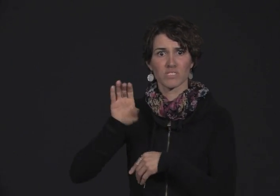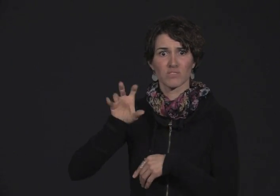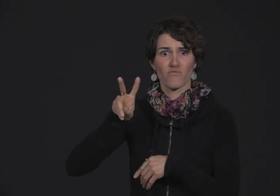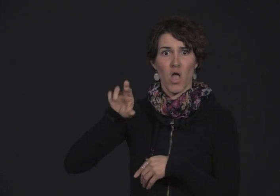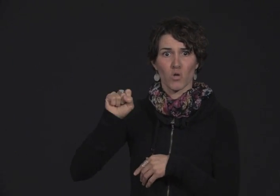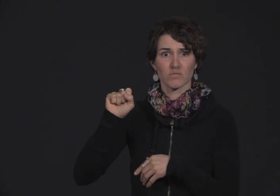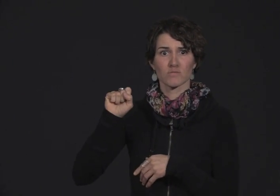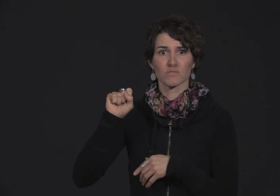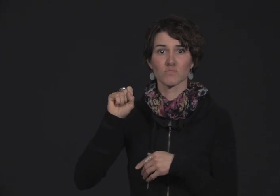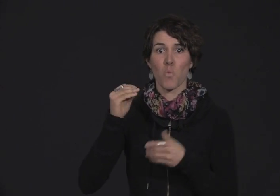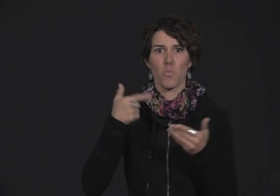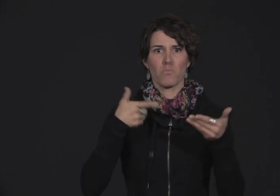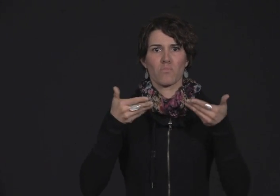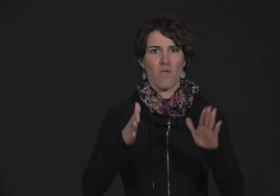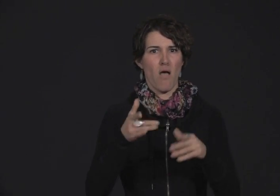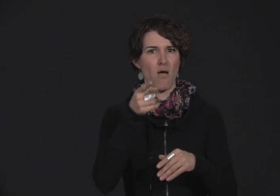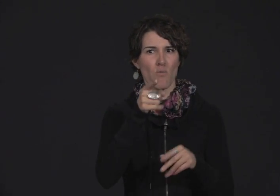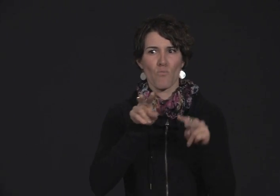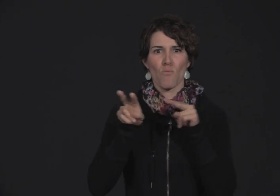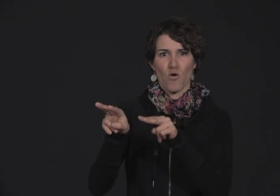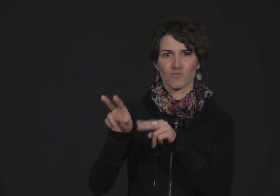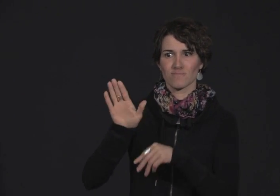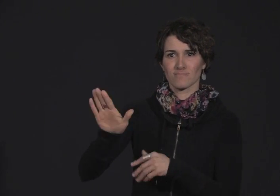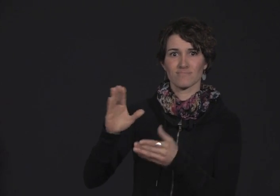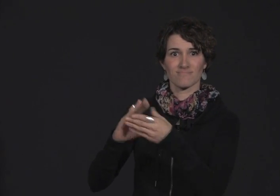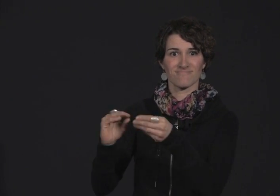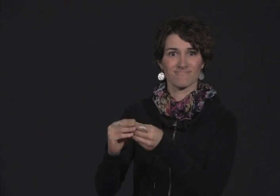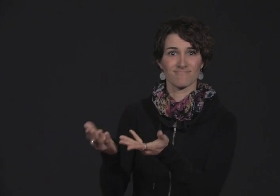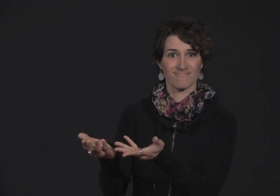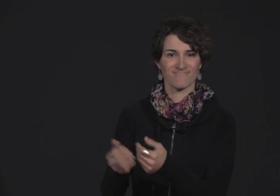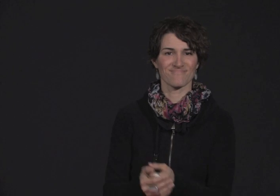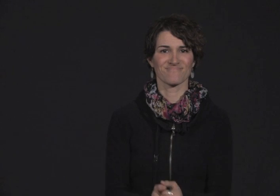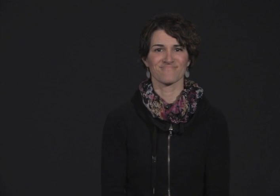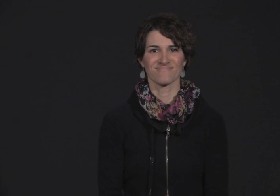So the information that they gleaned was much more in-depth. So let's watch what they have to say.